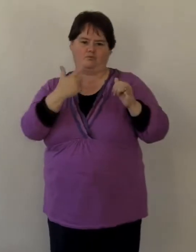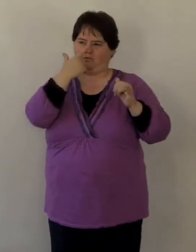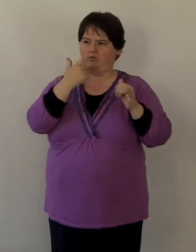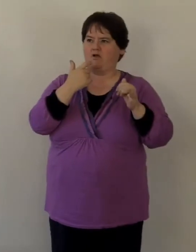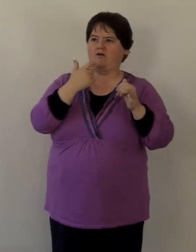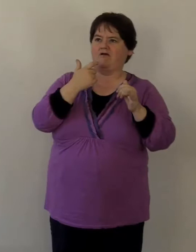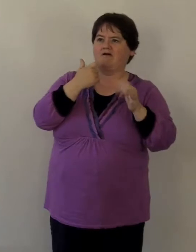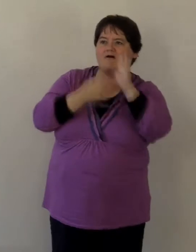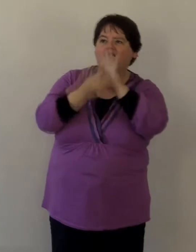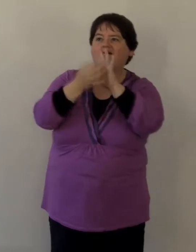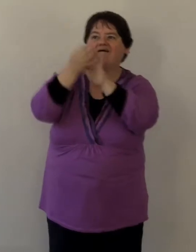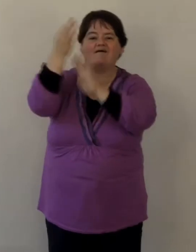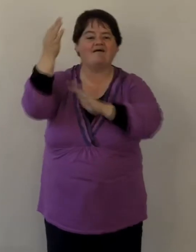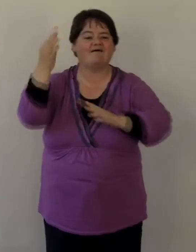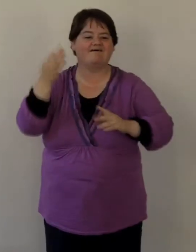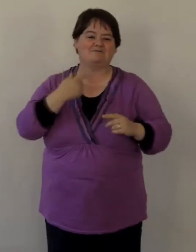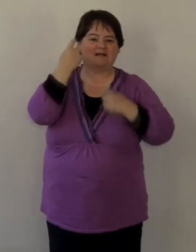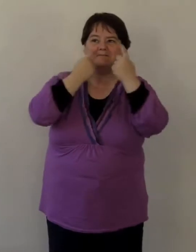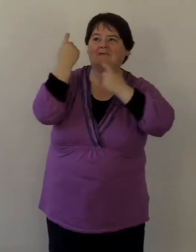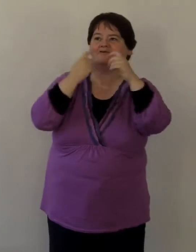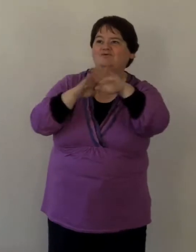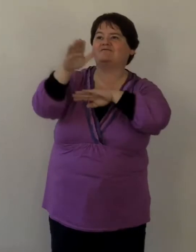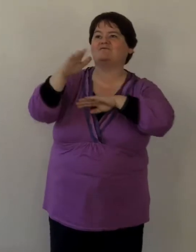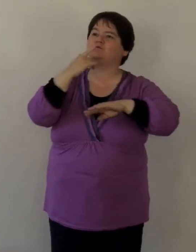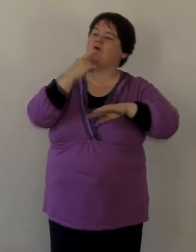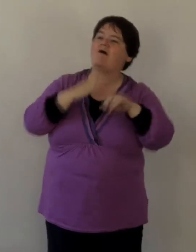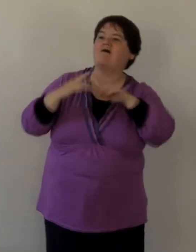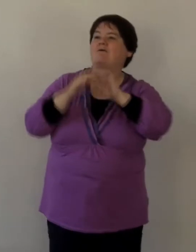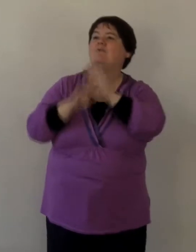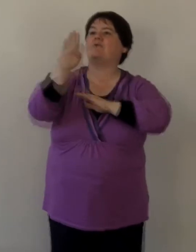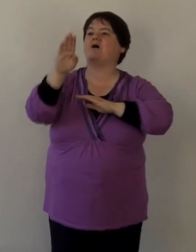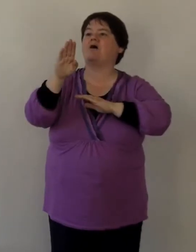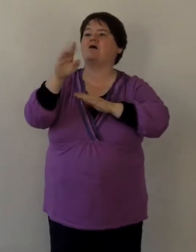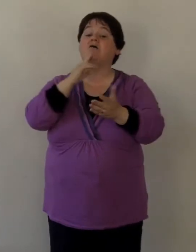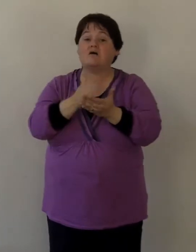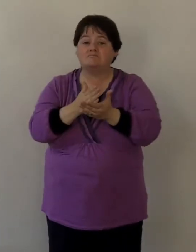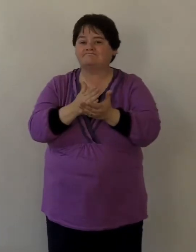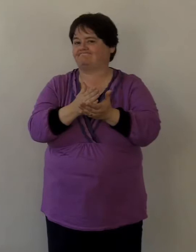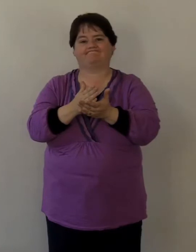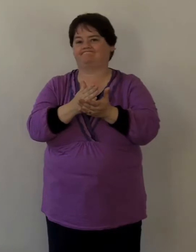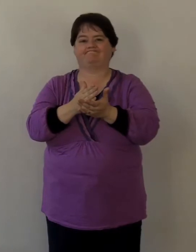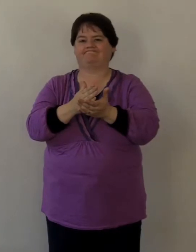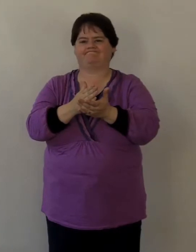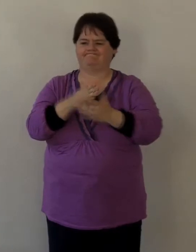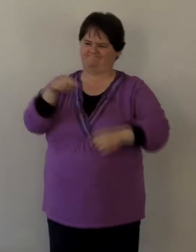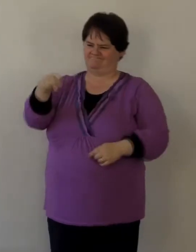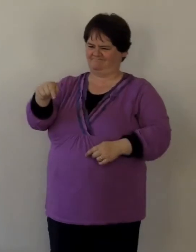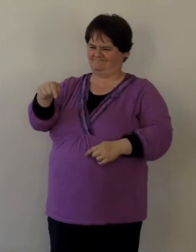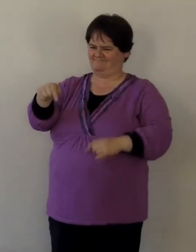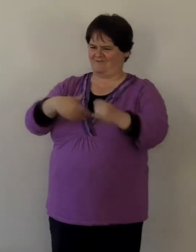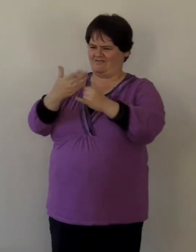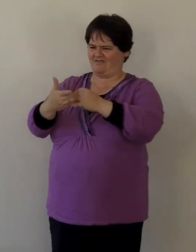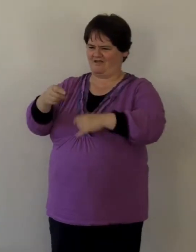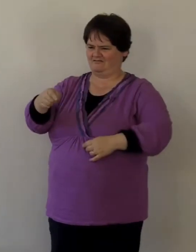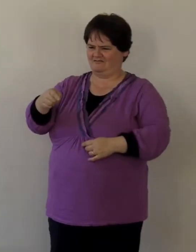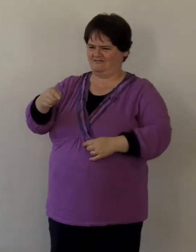going to celebrate, they're playing charades, they're imagining what their political future and social future could be. And